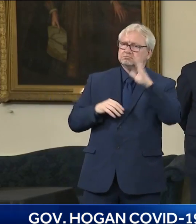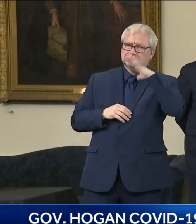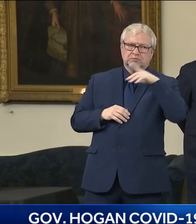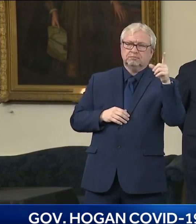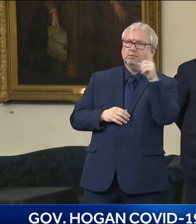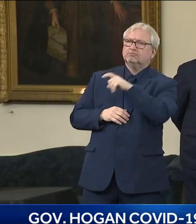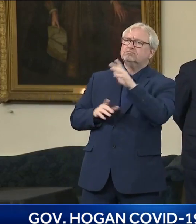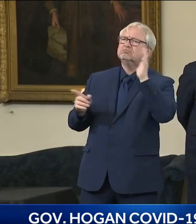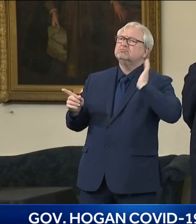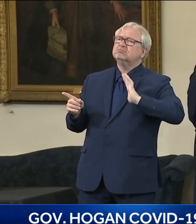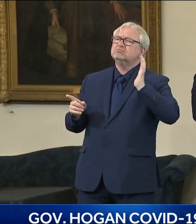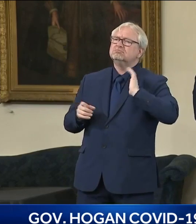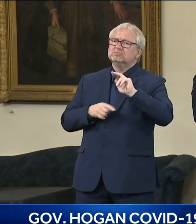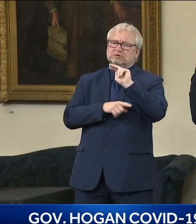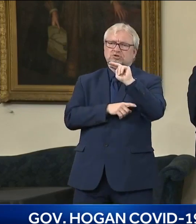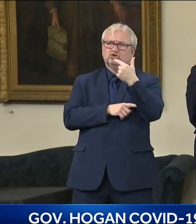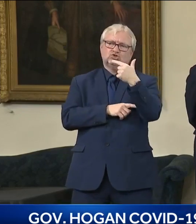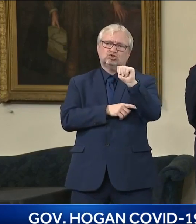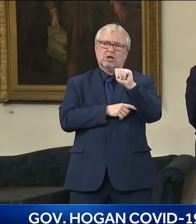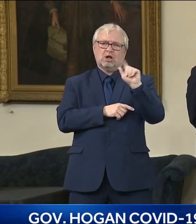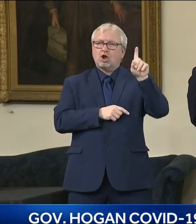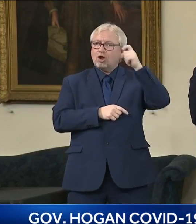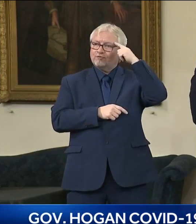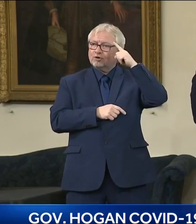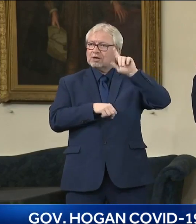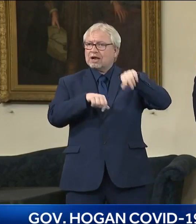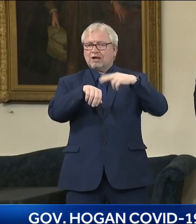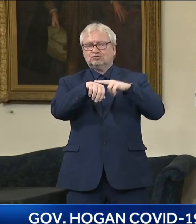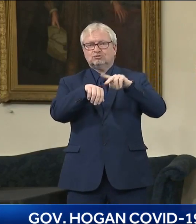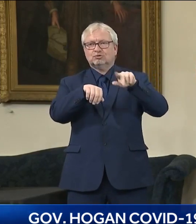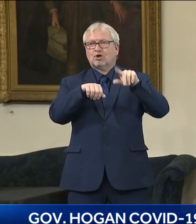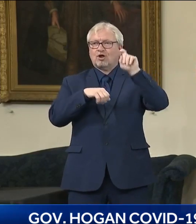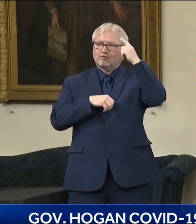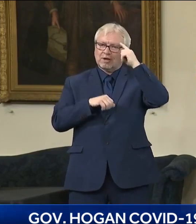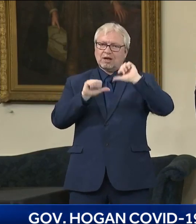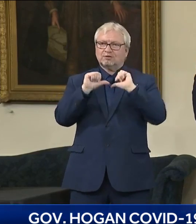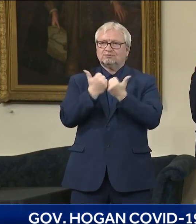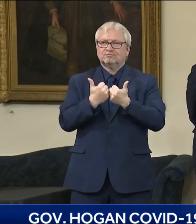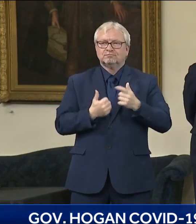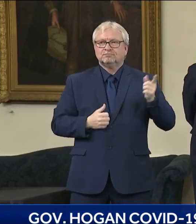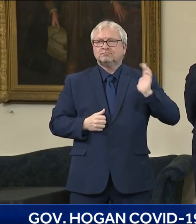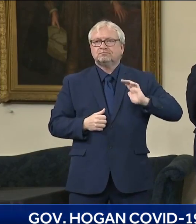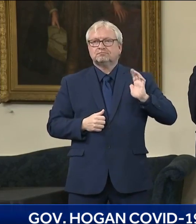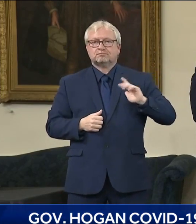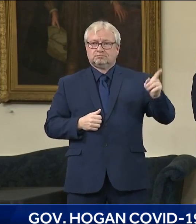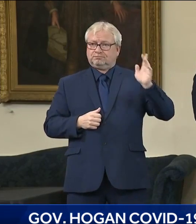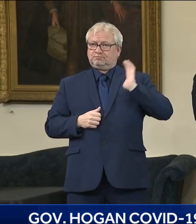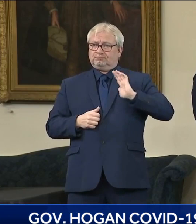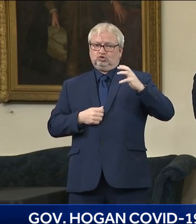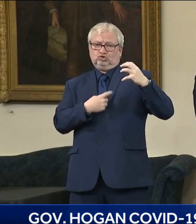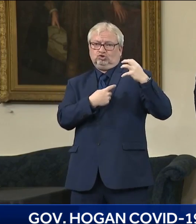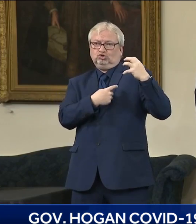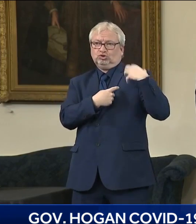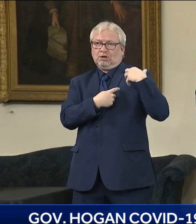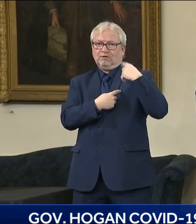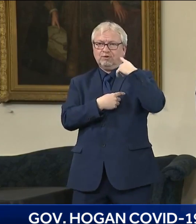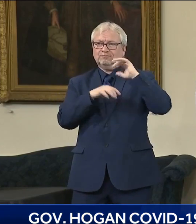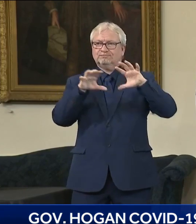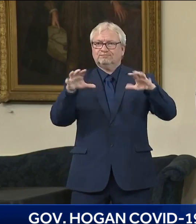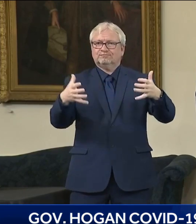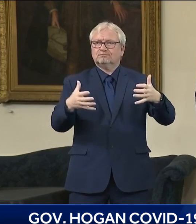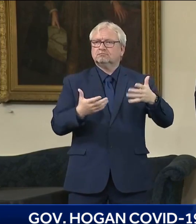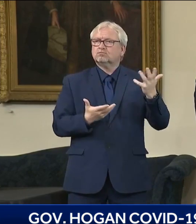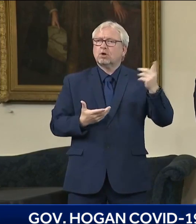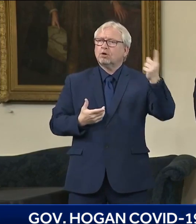role, given what's happening in New York with a government's home, do you think he should step down from that position? Look, I think